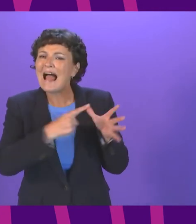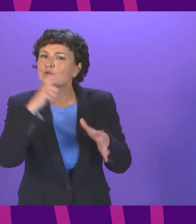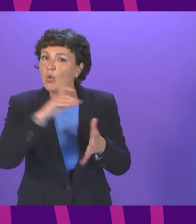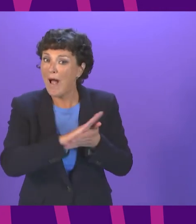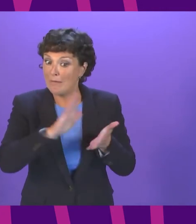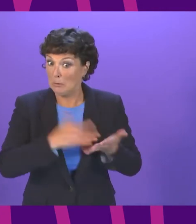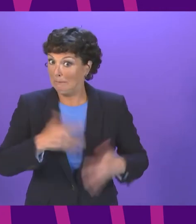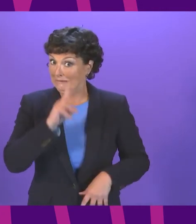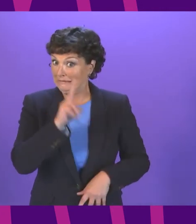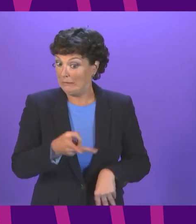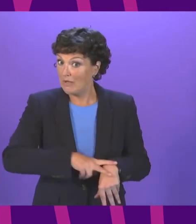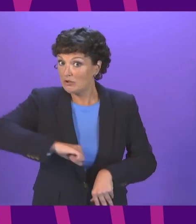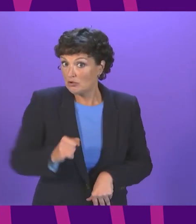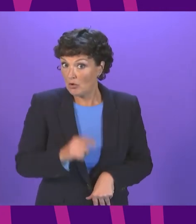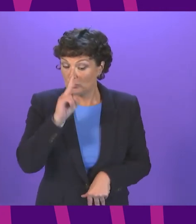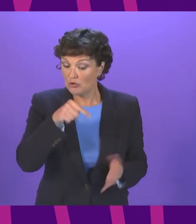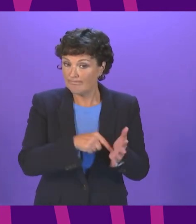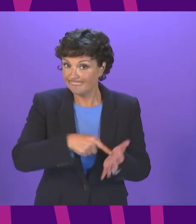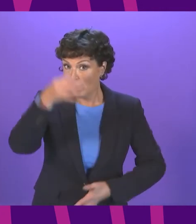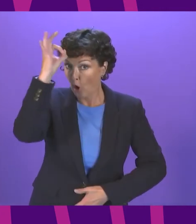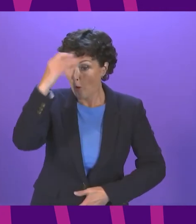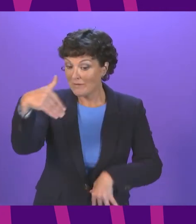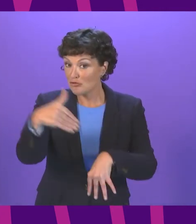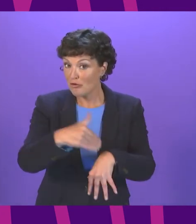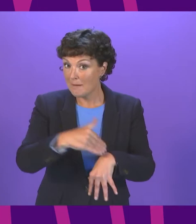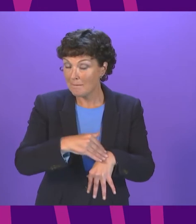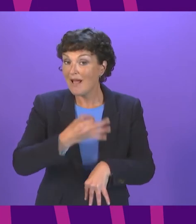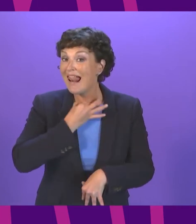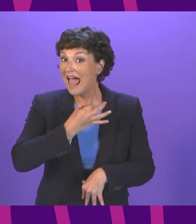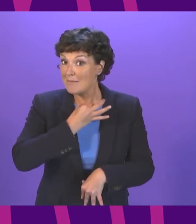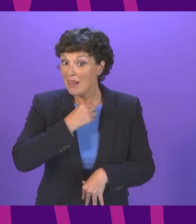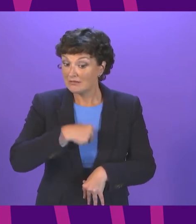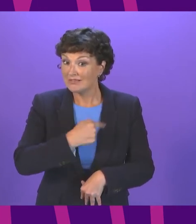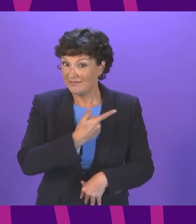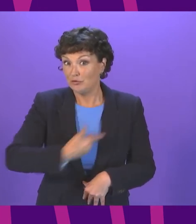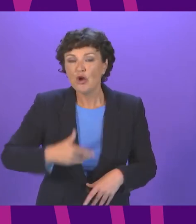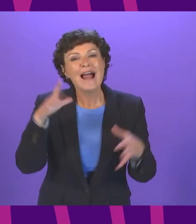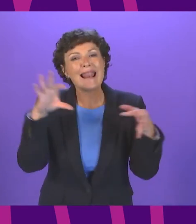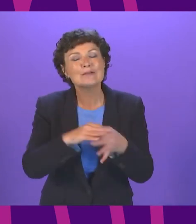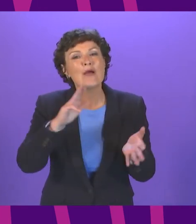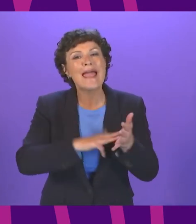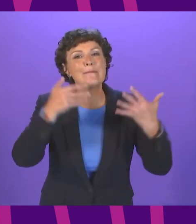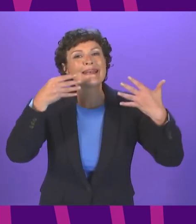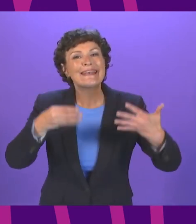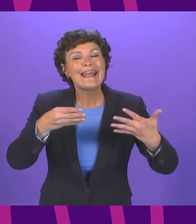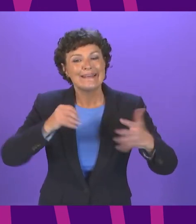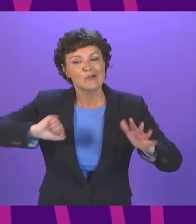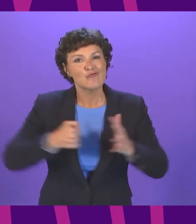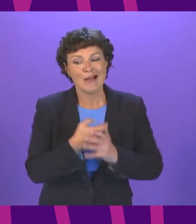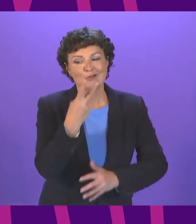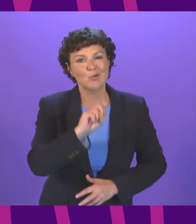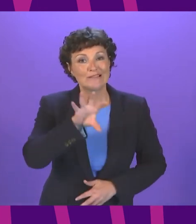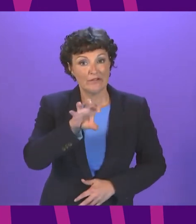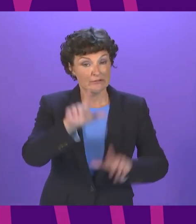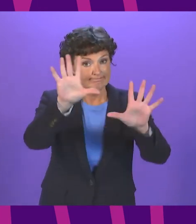Police Scotland today accepted corporate criminal liability for events around the M9 crash in 2015 obviously the